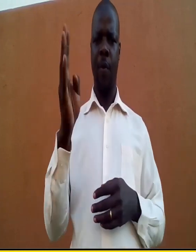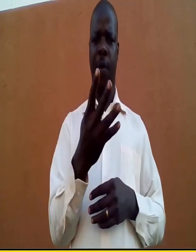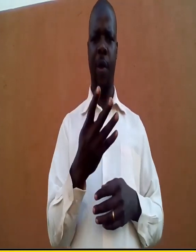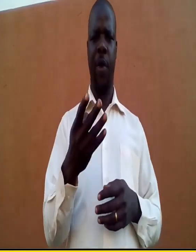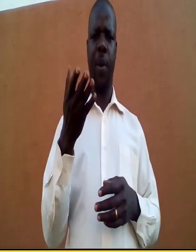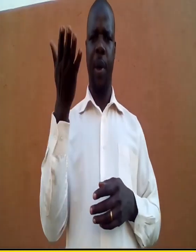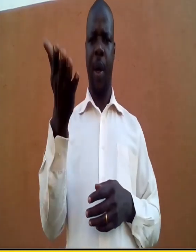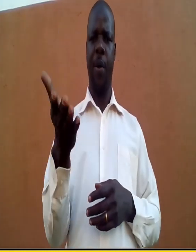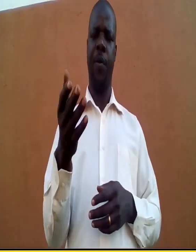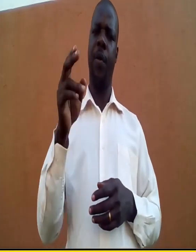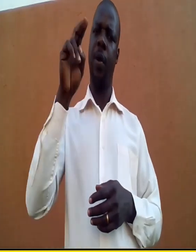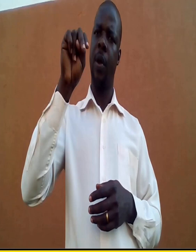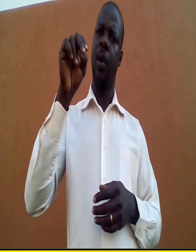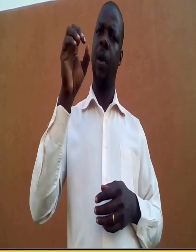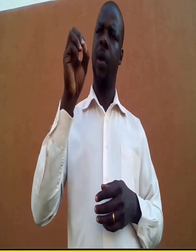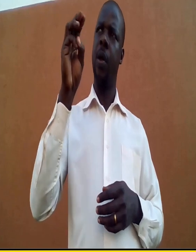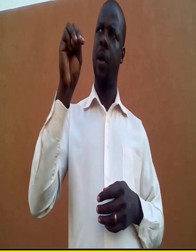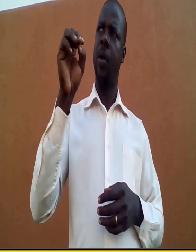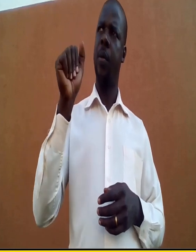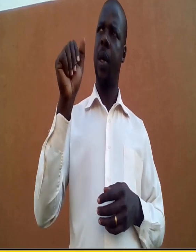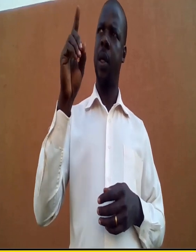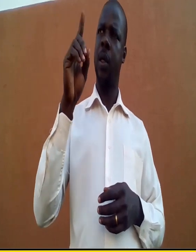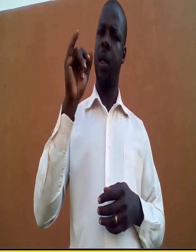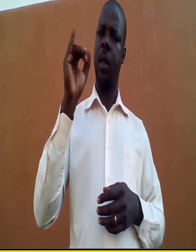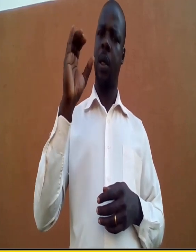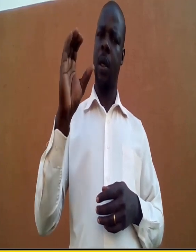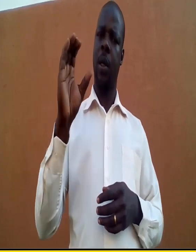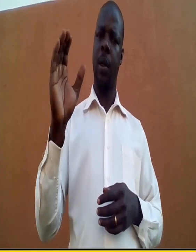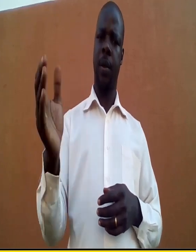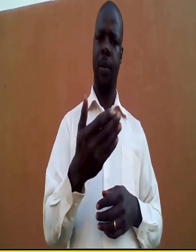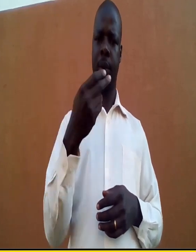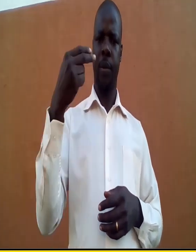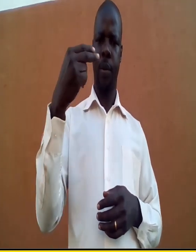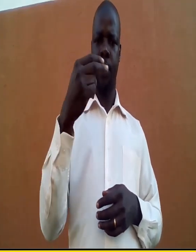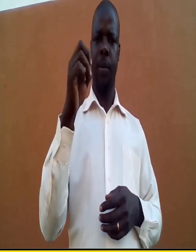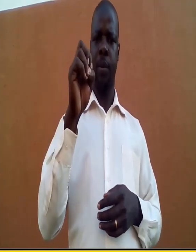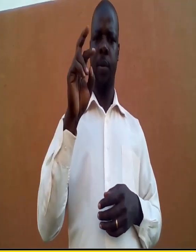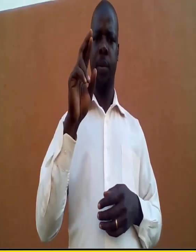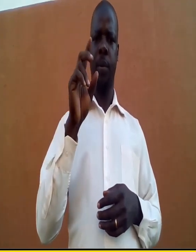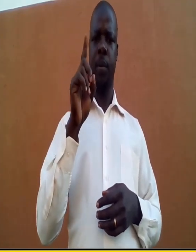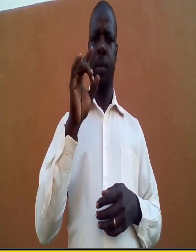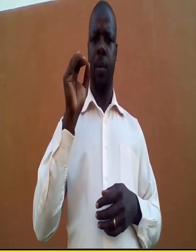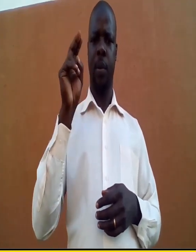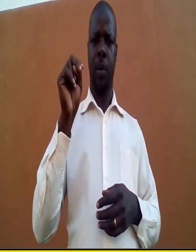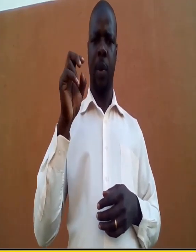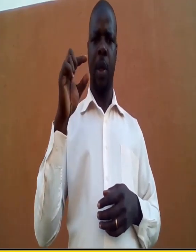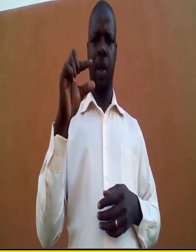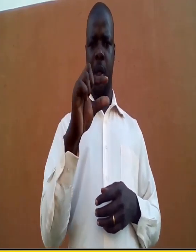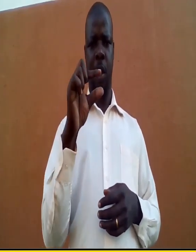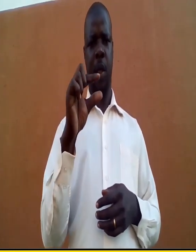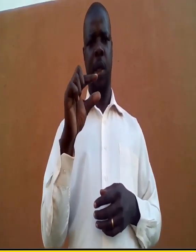And the fourth word is nomadic herding.